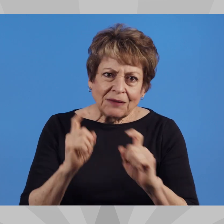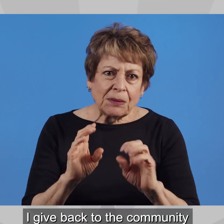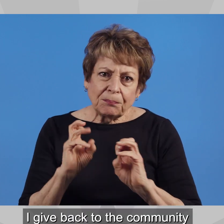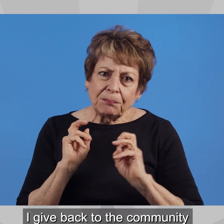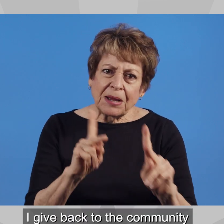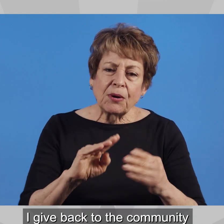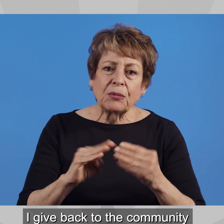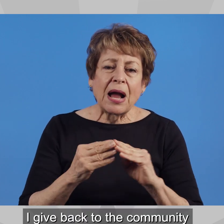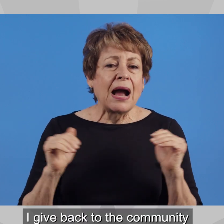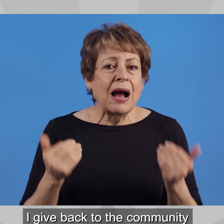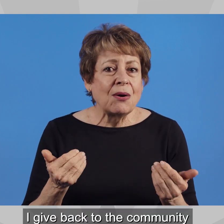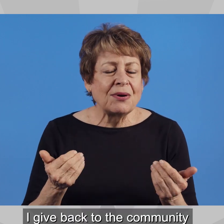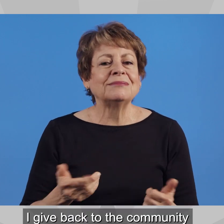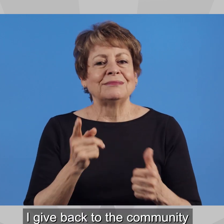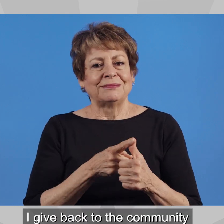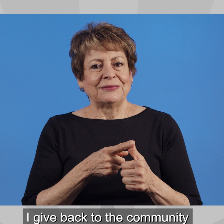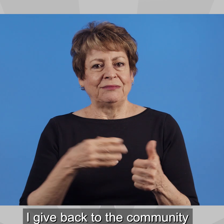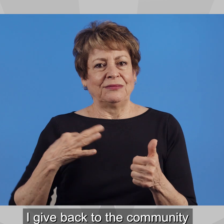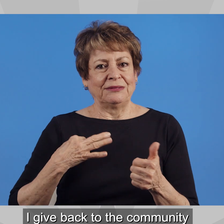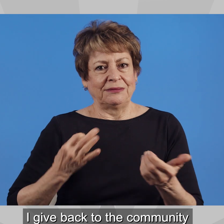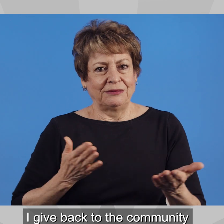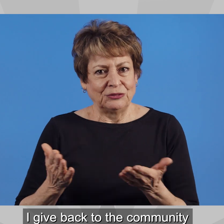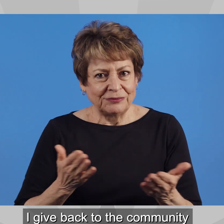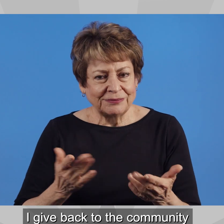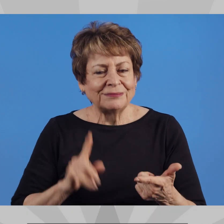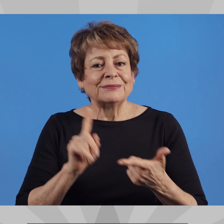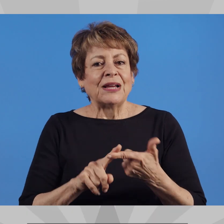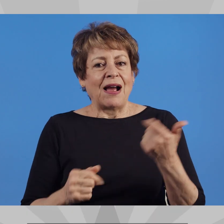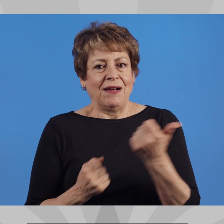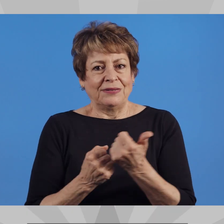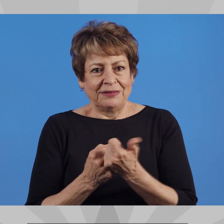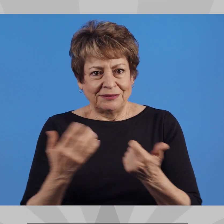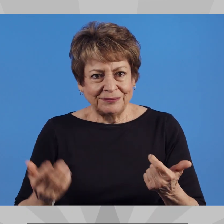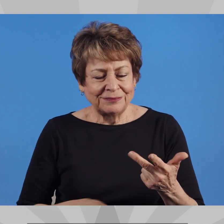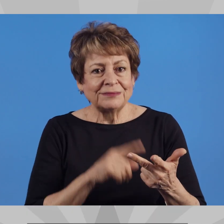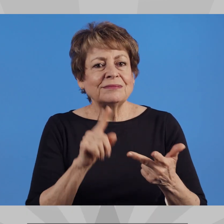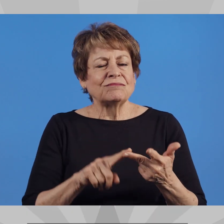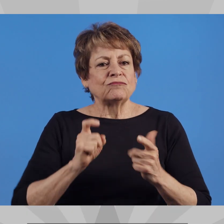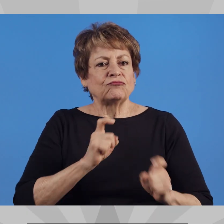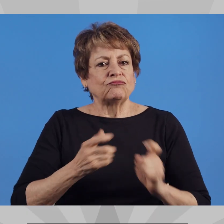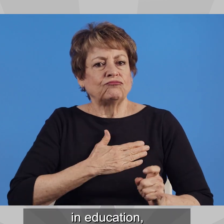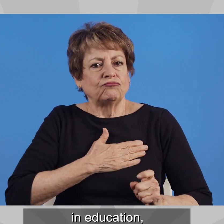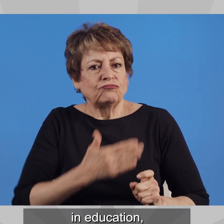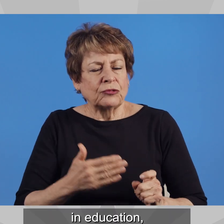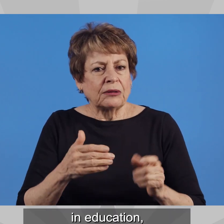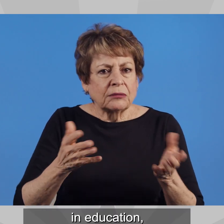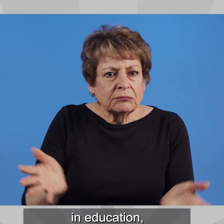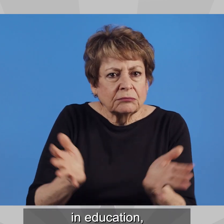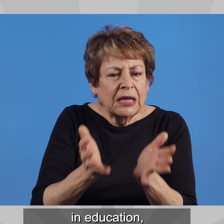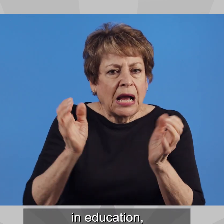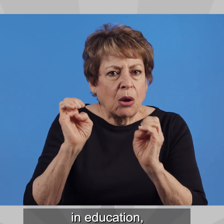I give back to the community through volunteer service, advocacy, and philanthropy and